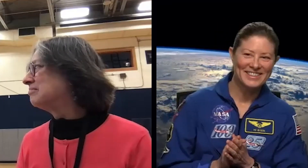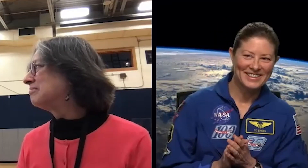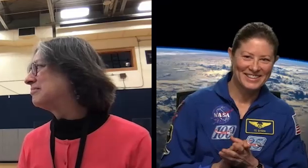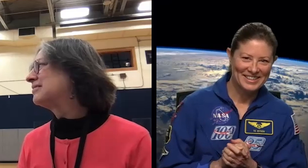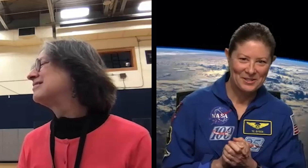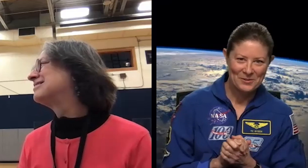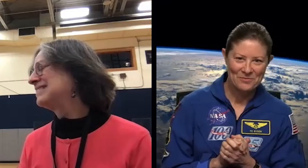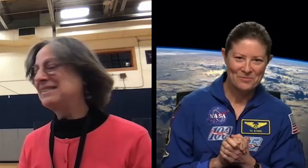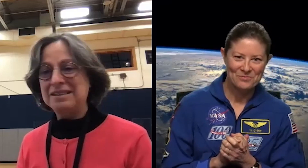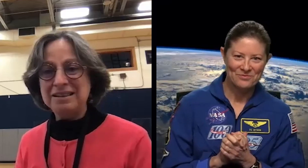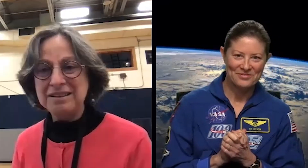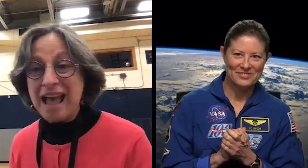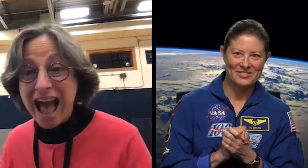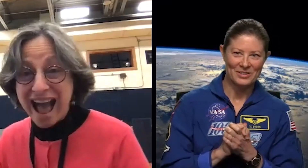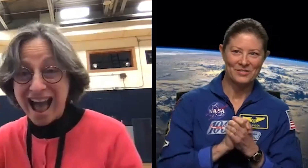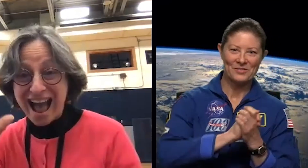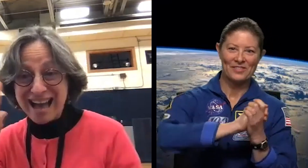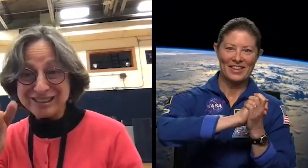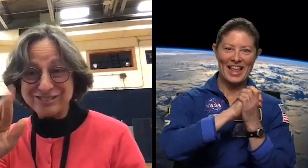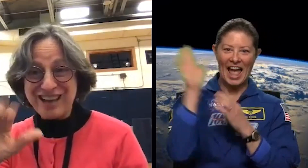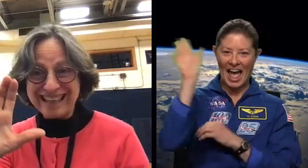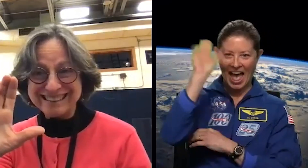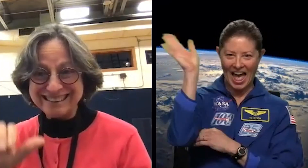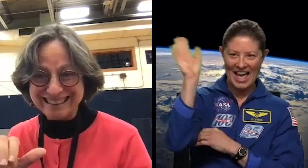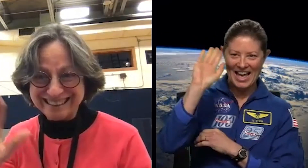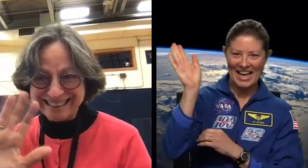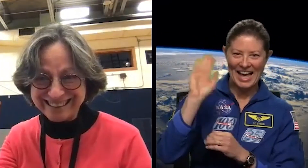appreciation is NASA astronaut Tracy Caldwell-Dyson.